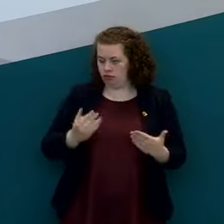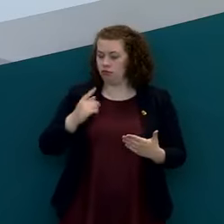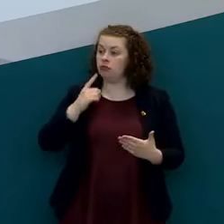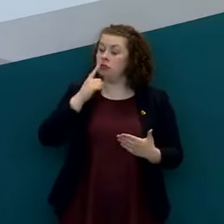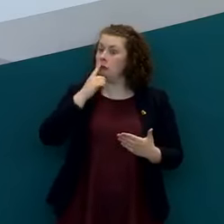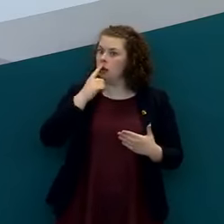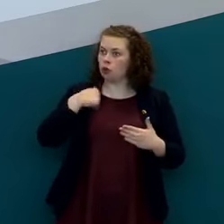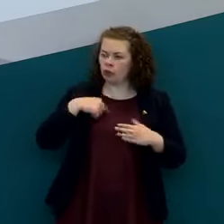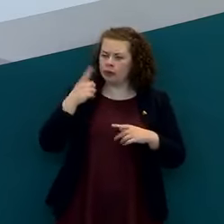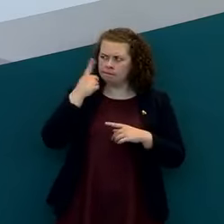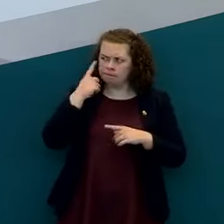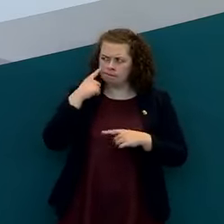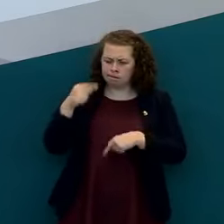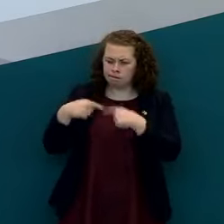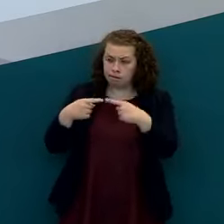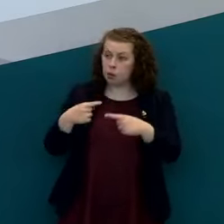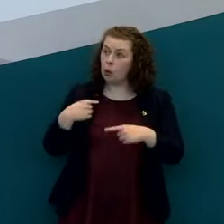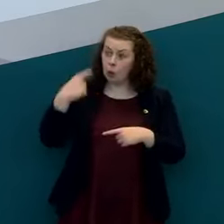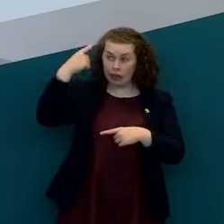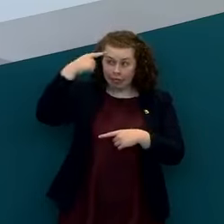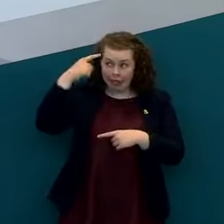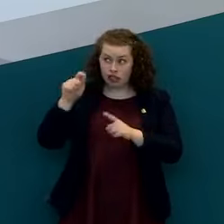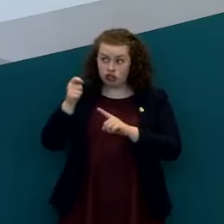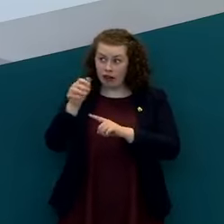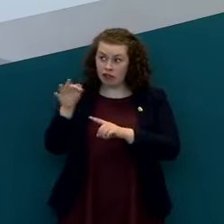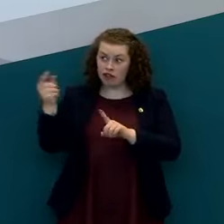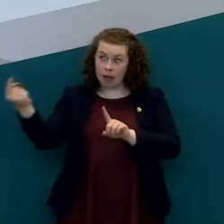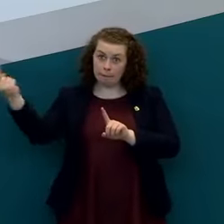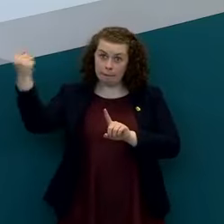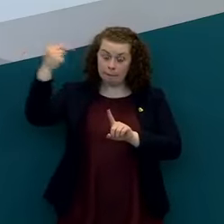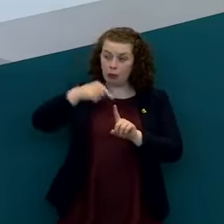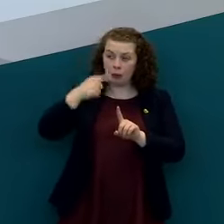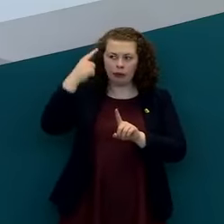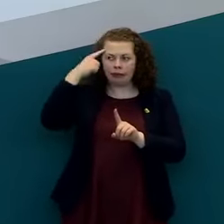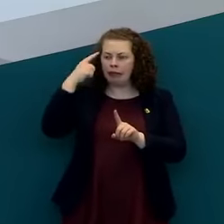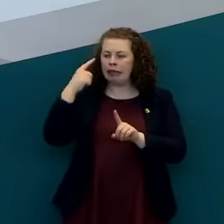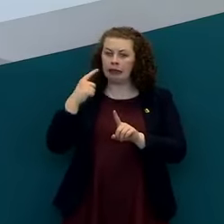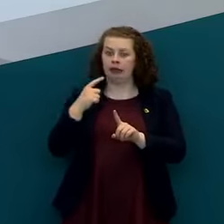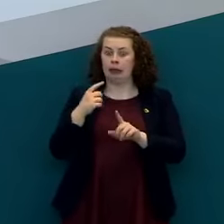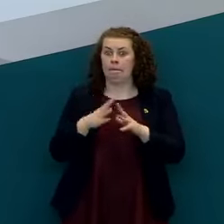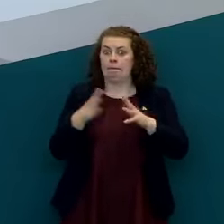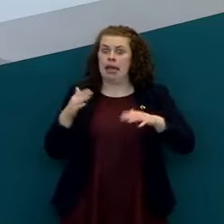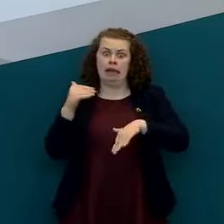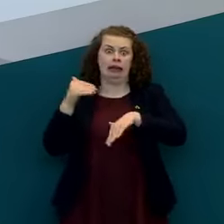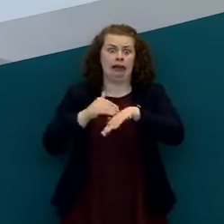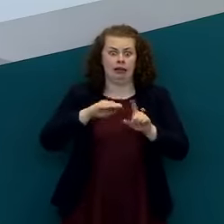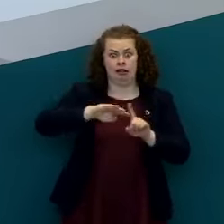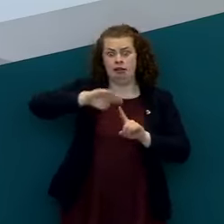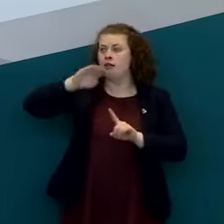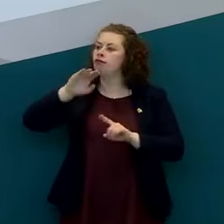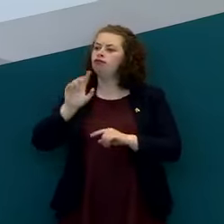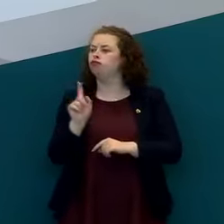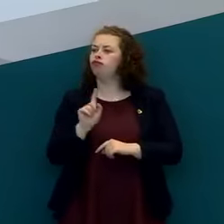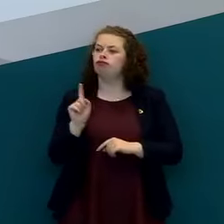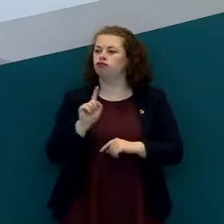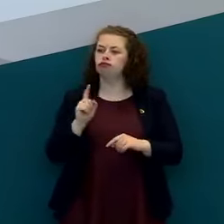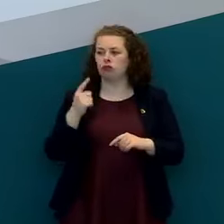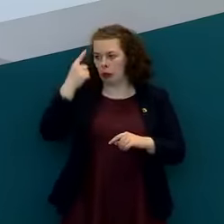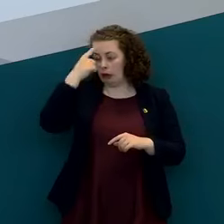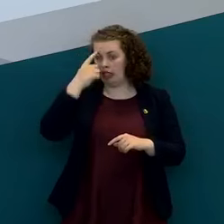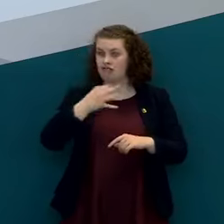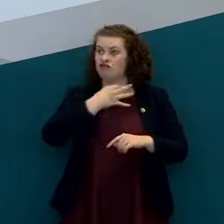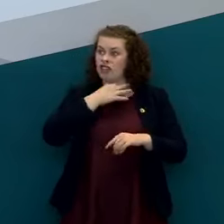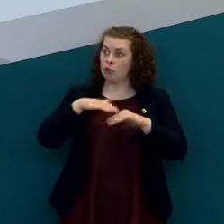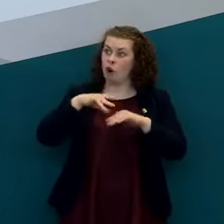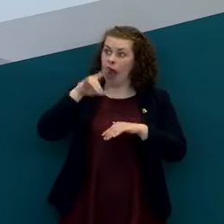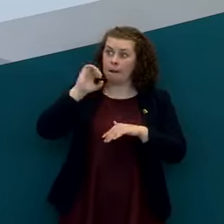we don't think that travel from there has made a significant increase um or changed significantly the risk of infection in